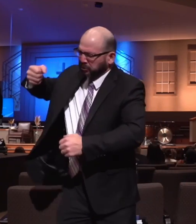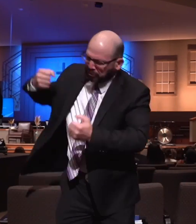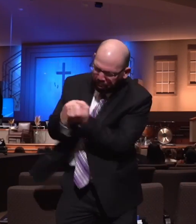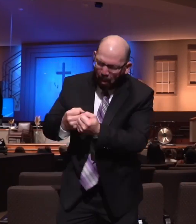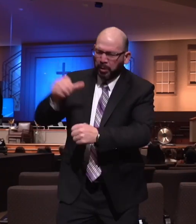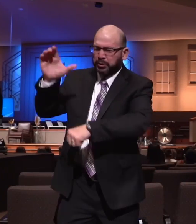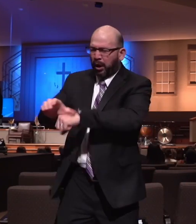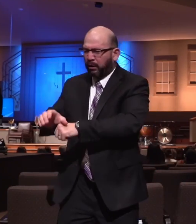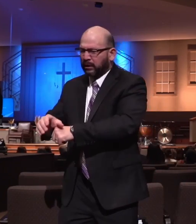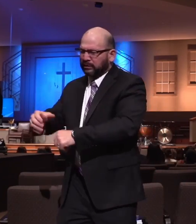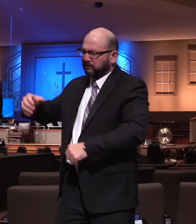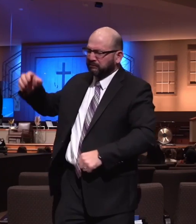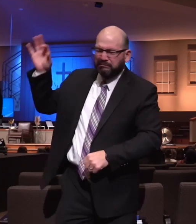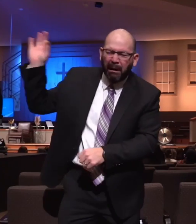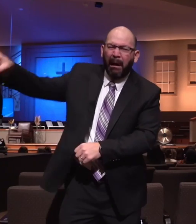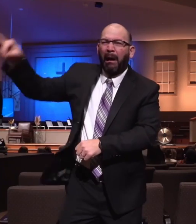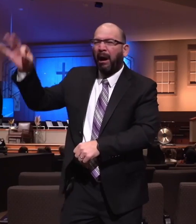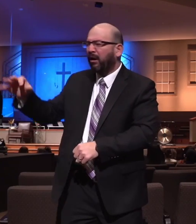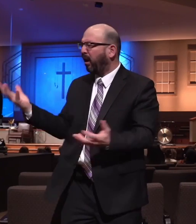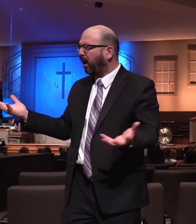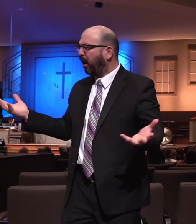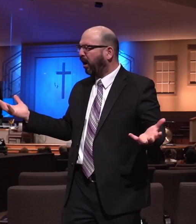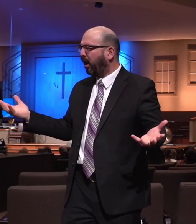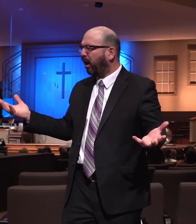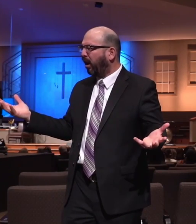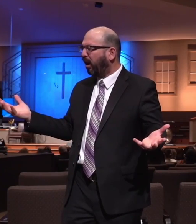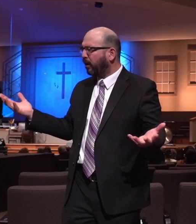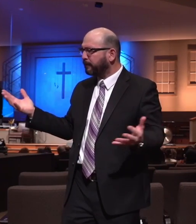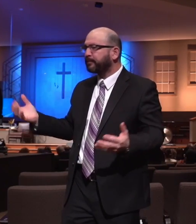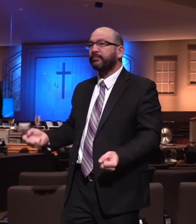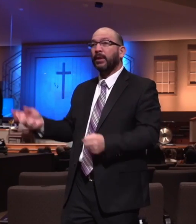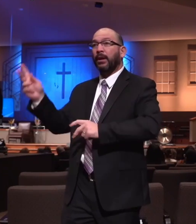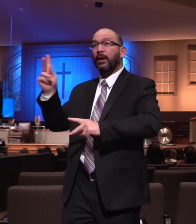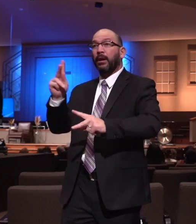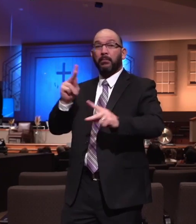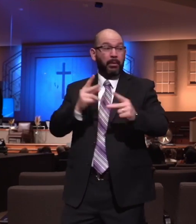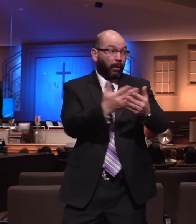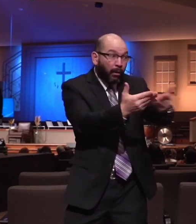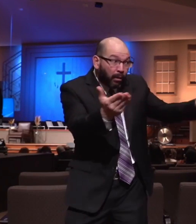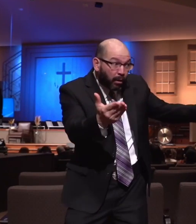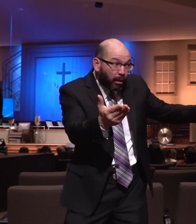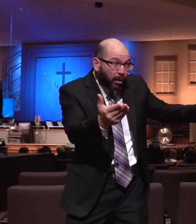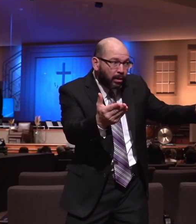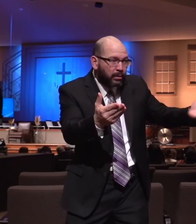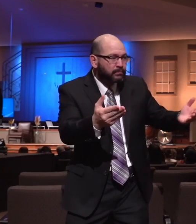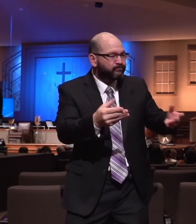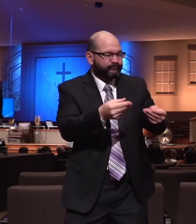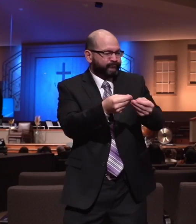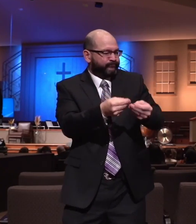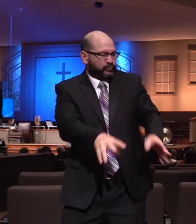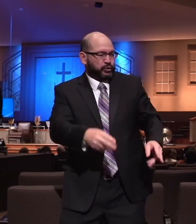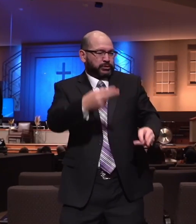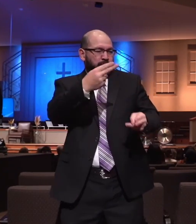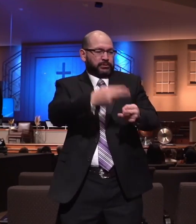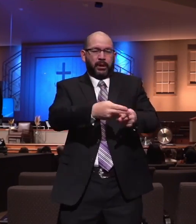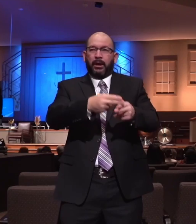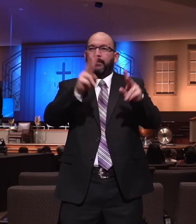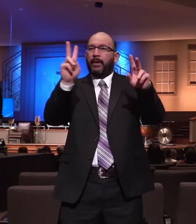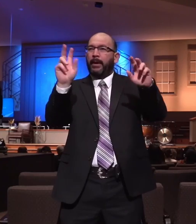he's such a Baptist. So many of them have dropped the name Baptist. And why? He doesn't even let people do this or people do that. Now, listen to me.